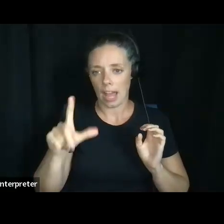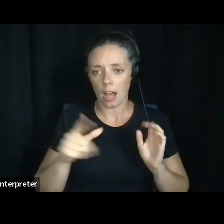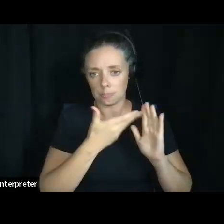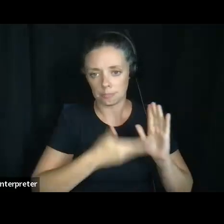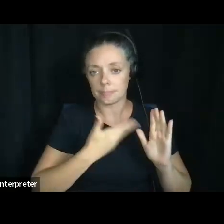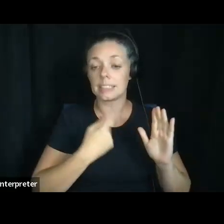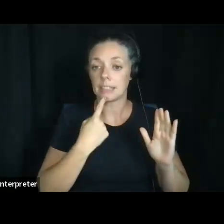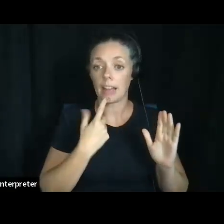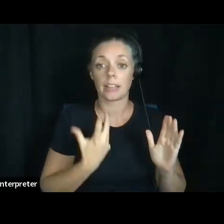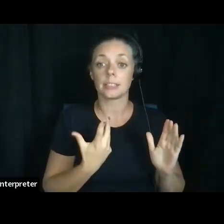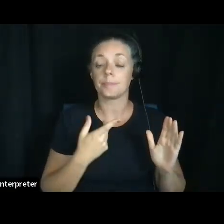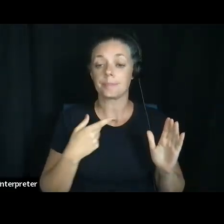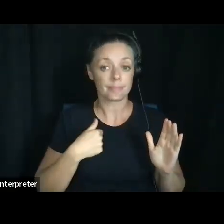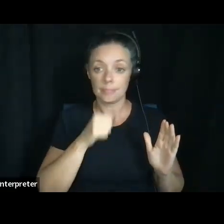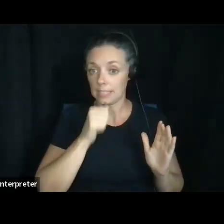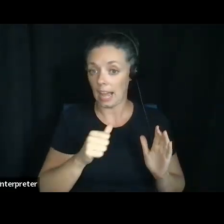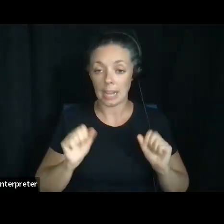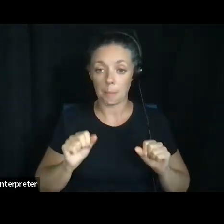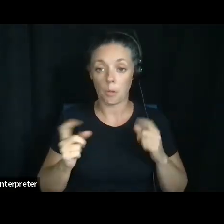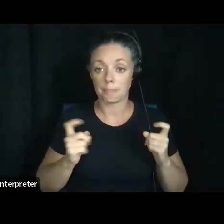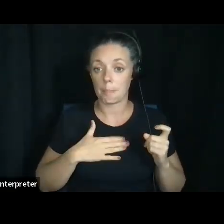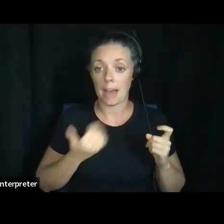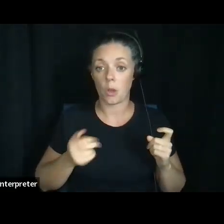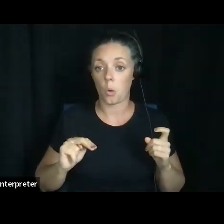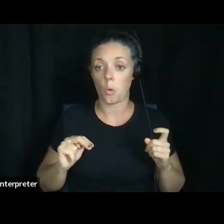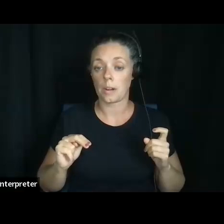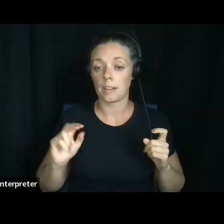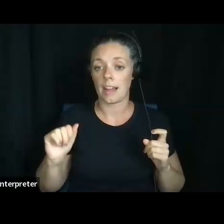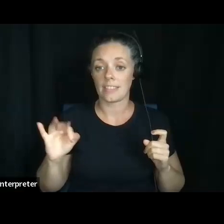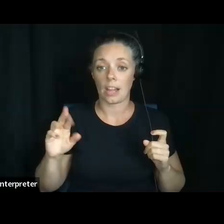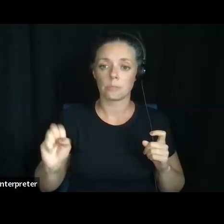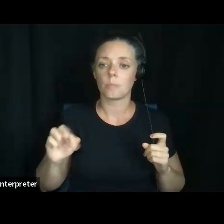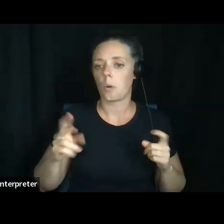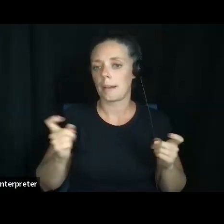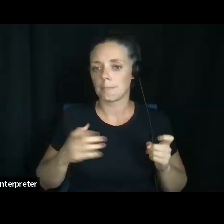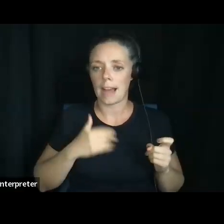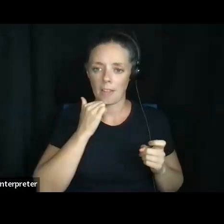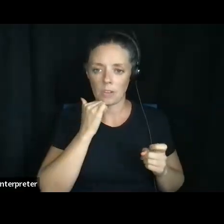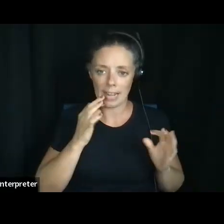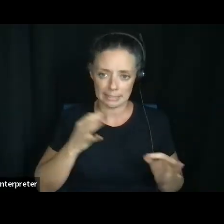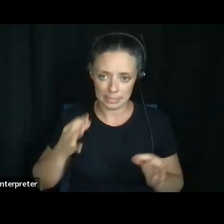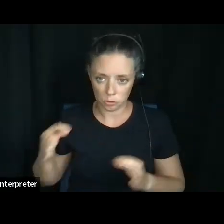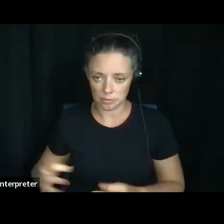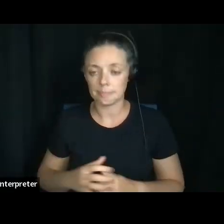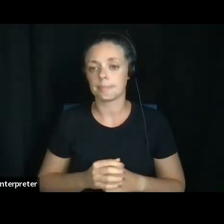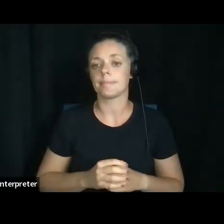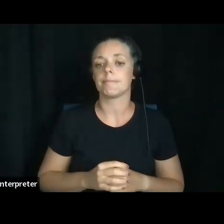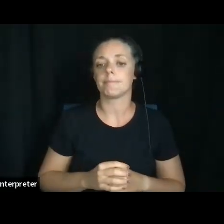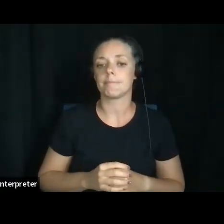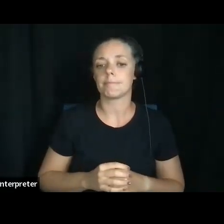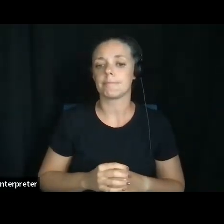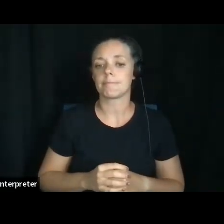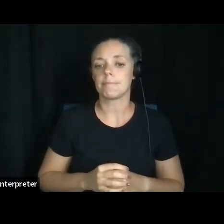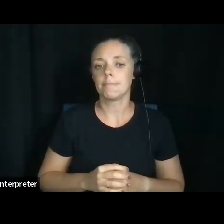not capable of handling my own affairs or taking care of my, uh, day-to-day decisions. And, um,